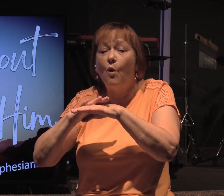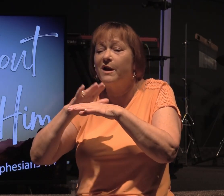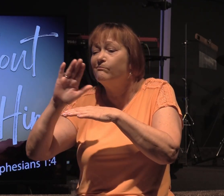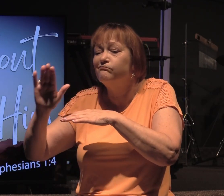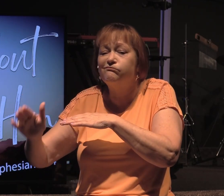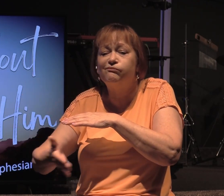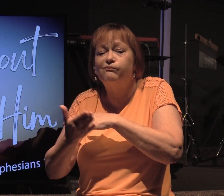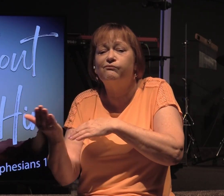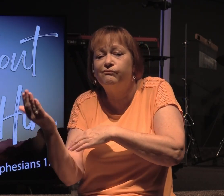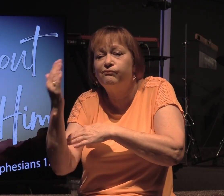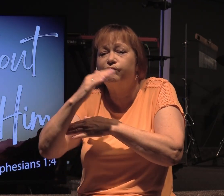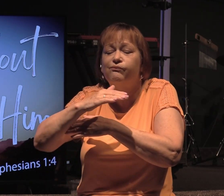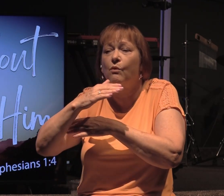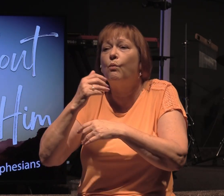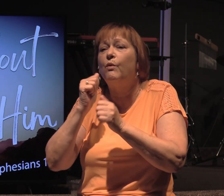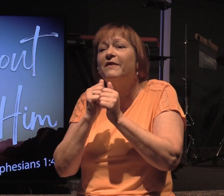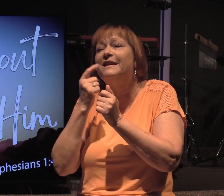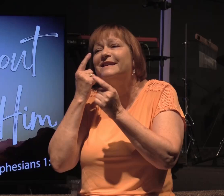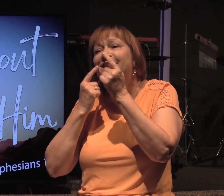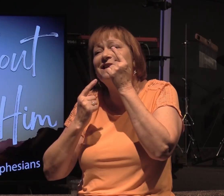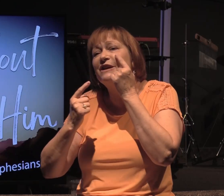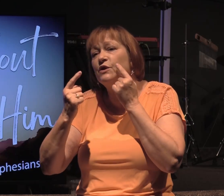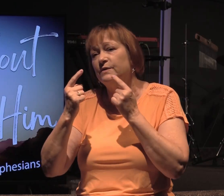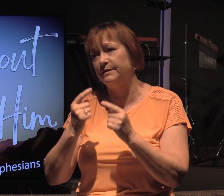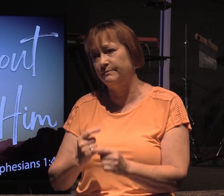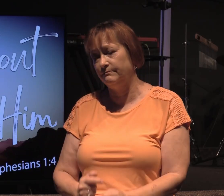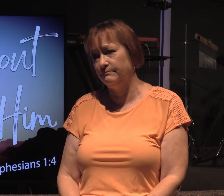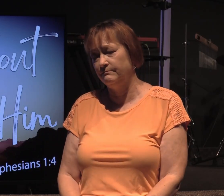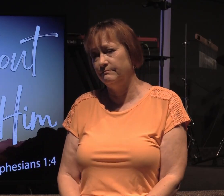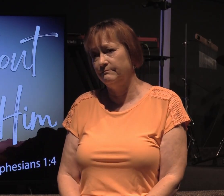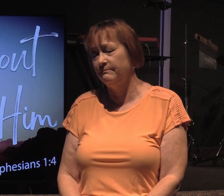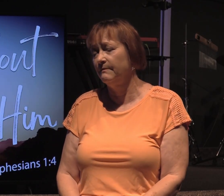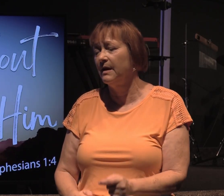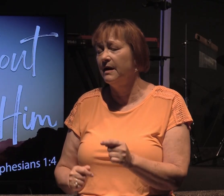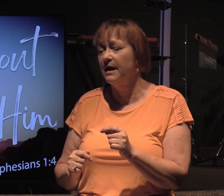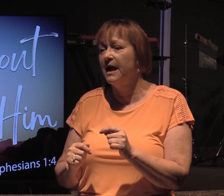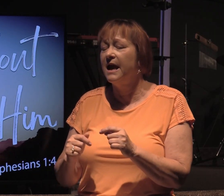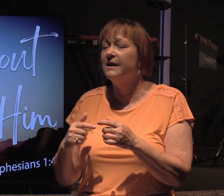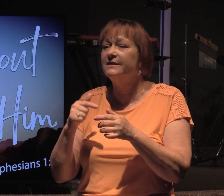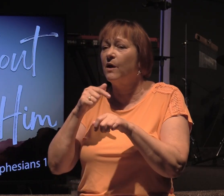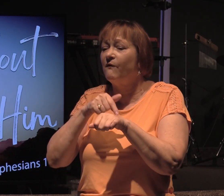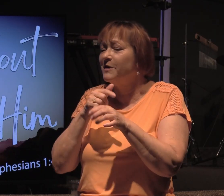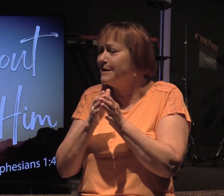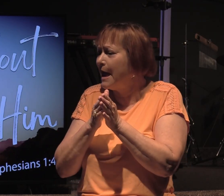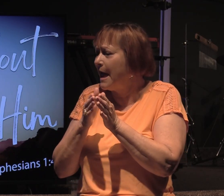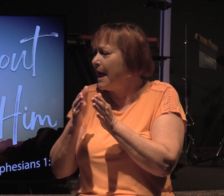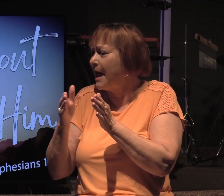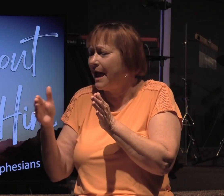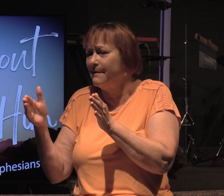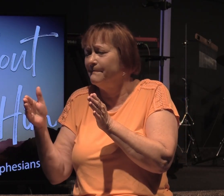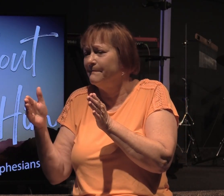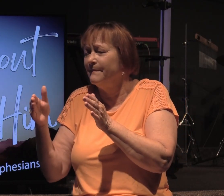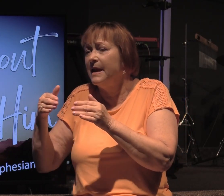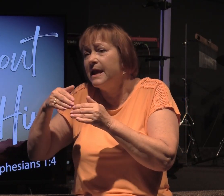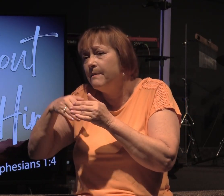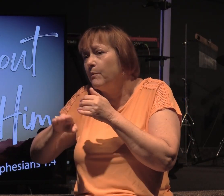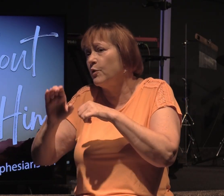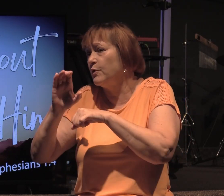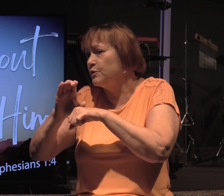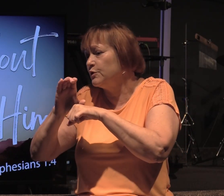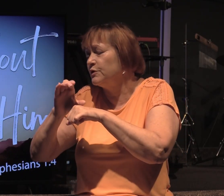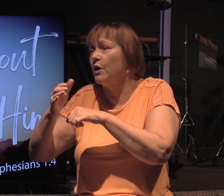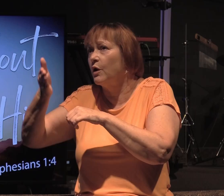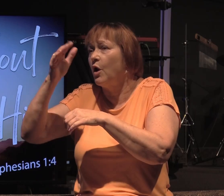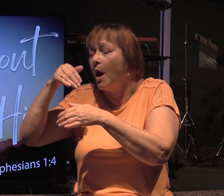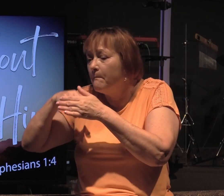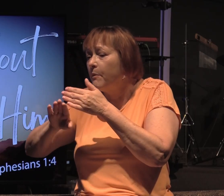and day with tears. So he was there for a period of time. He birthed the church. God